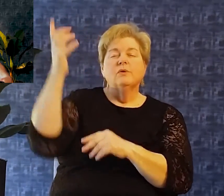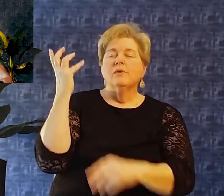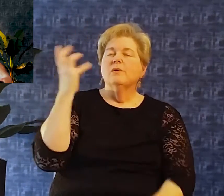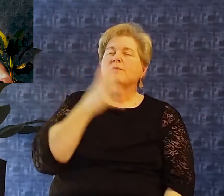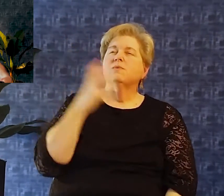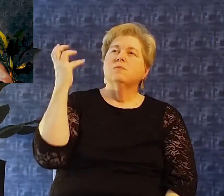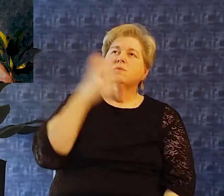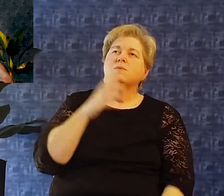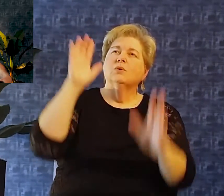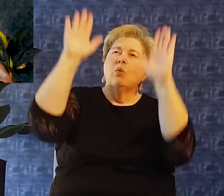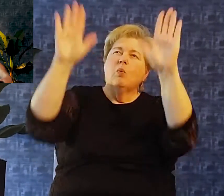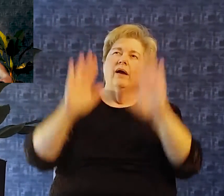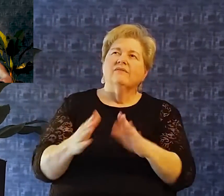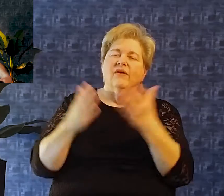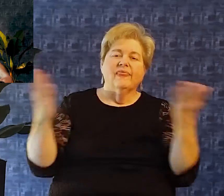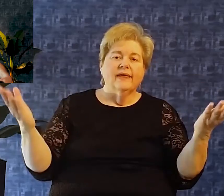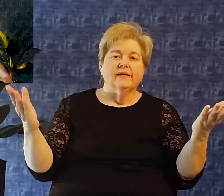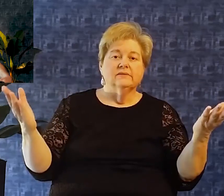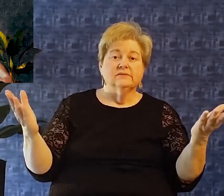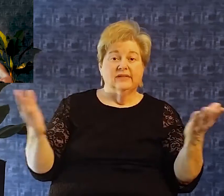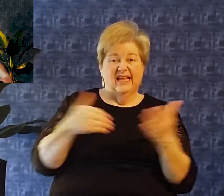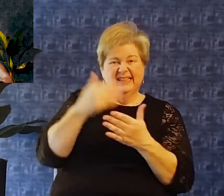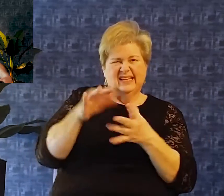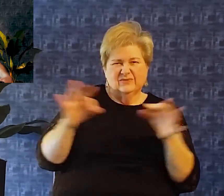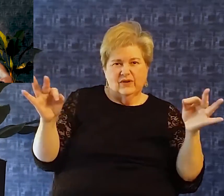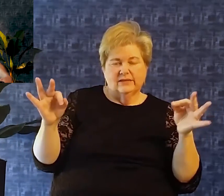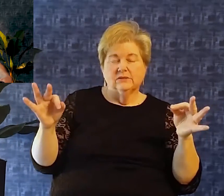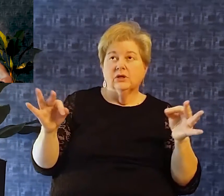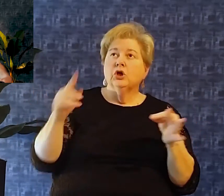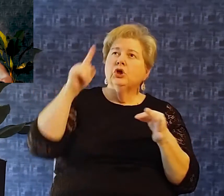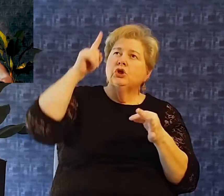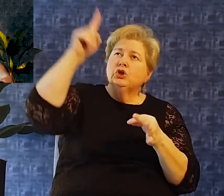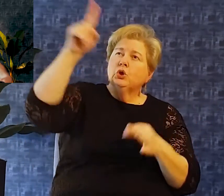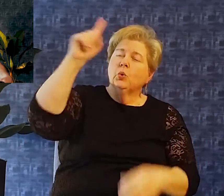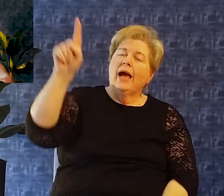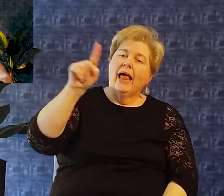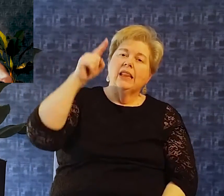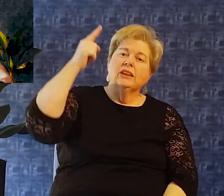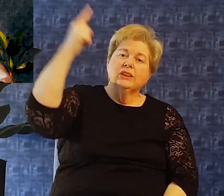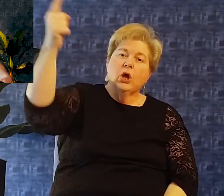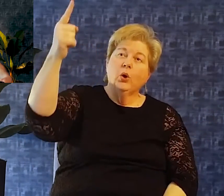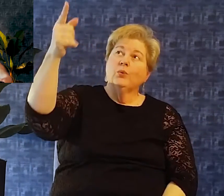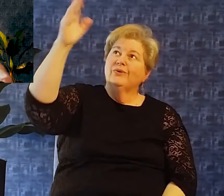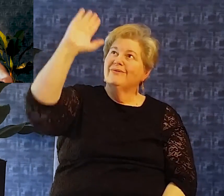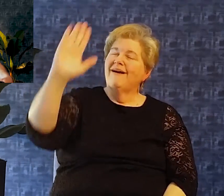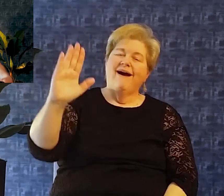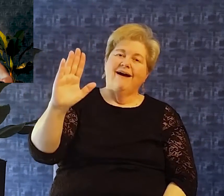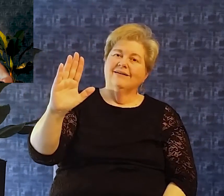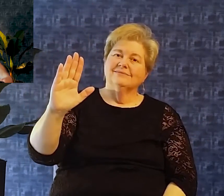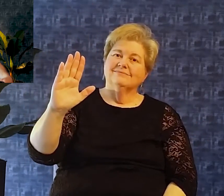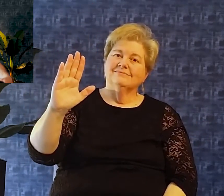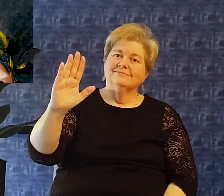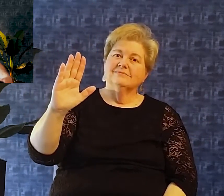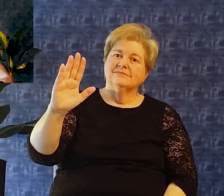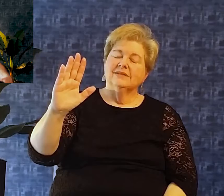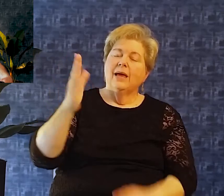for you are great and do wondrous things Listen to this next phrase You alone are god